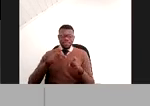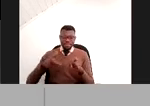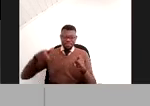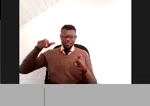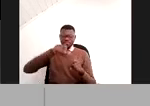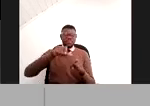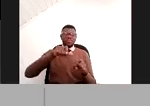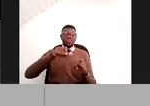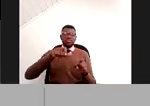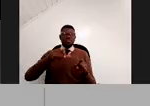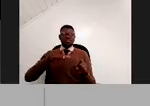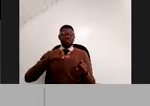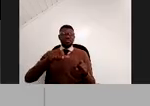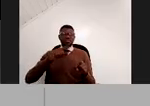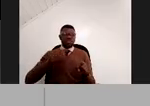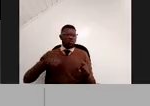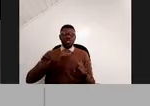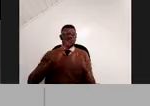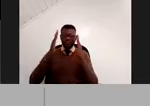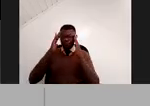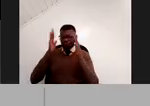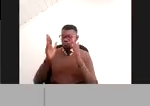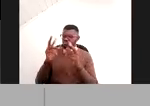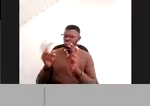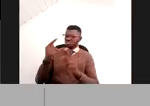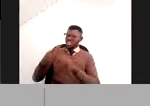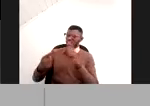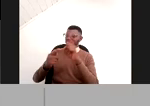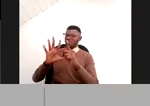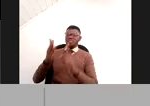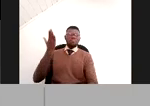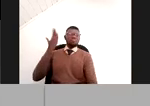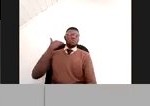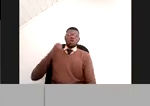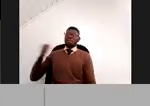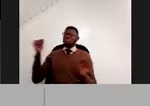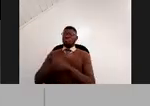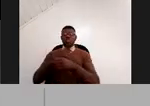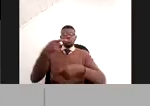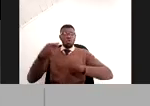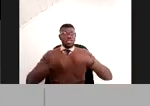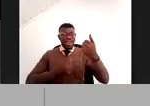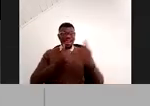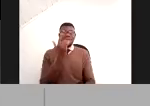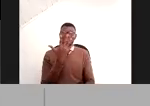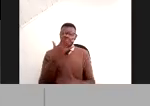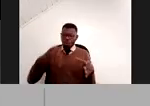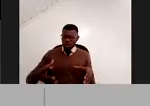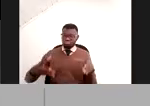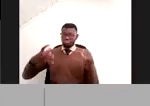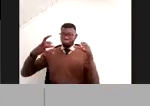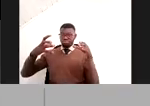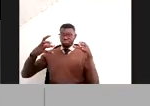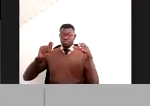went by far more into niches. Five years ago, we were not able to sell ready-made bouquets of flowers in Kenya made